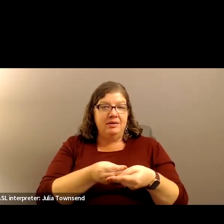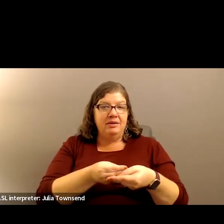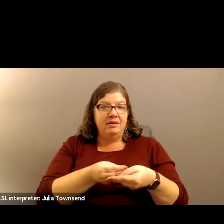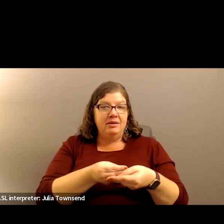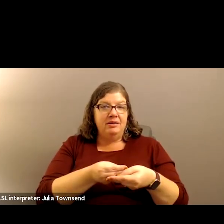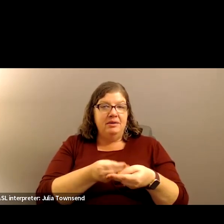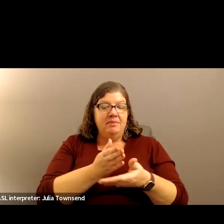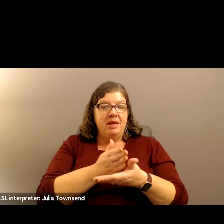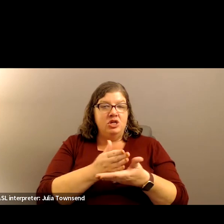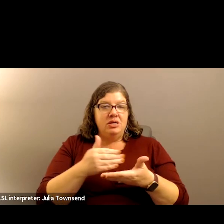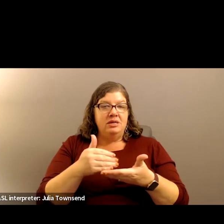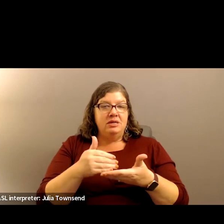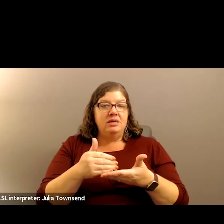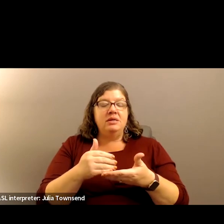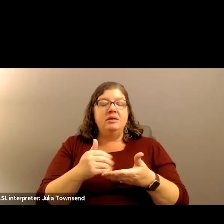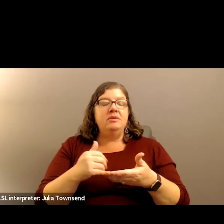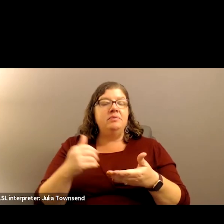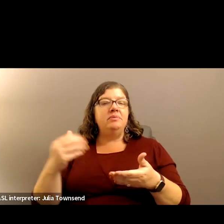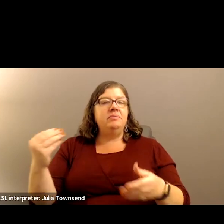next meeting session.